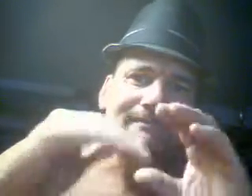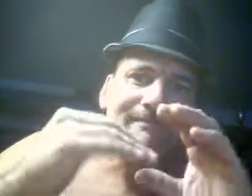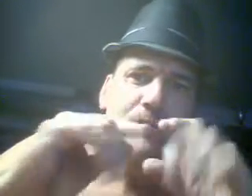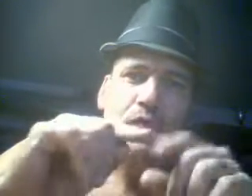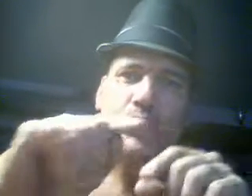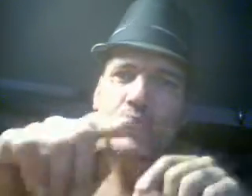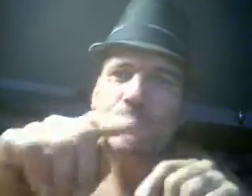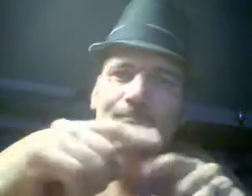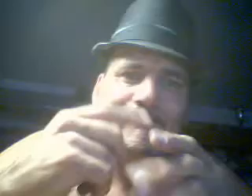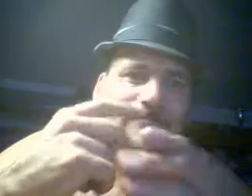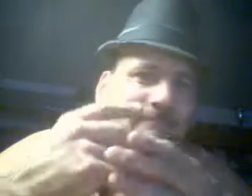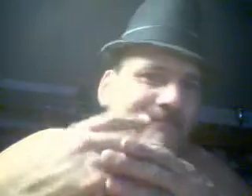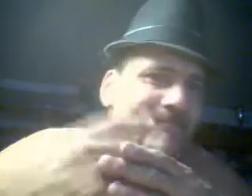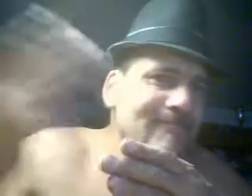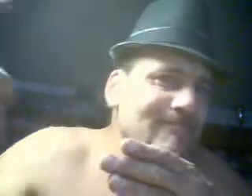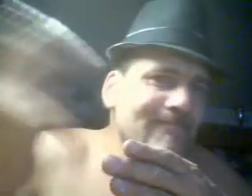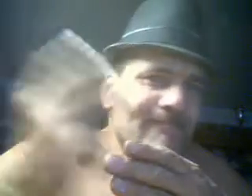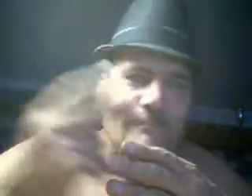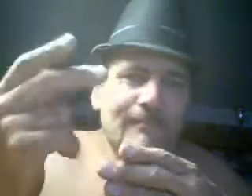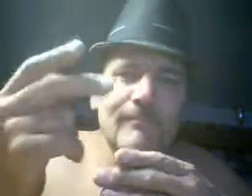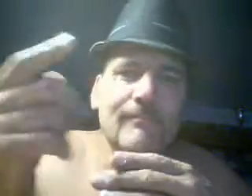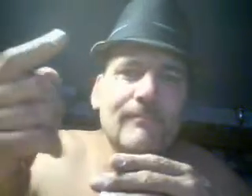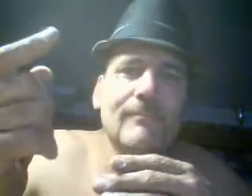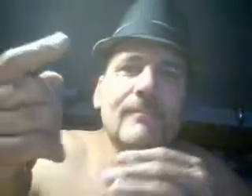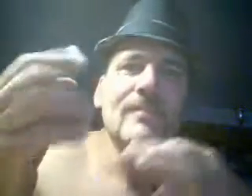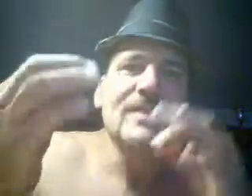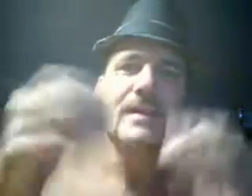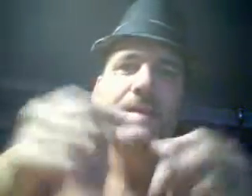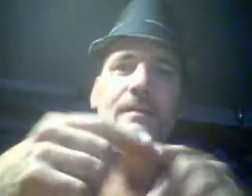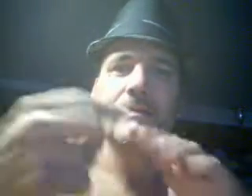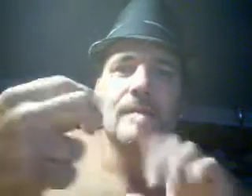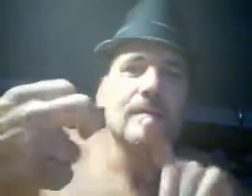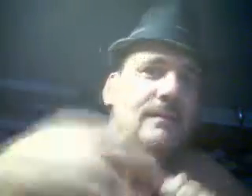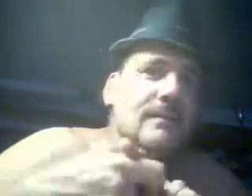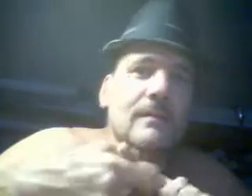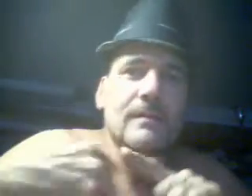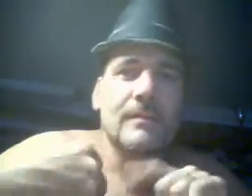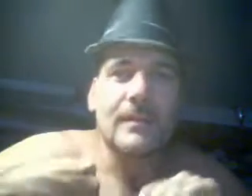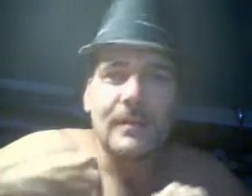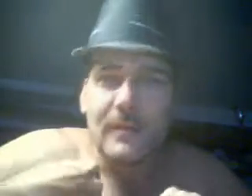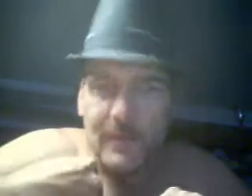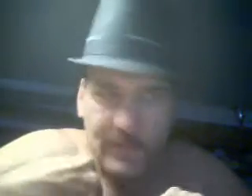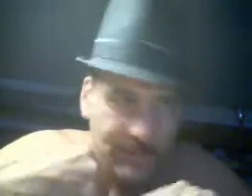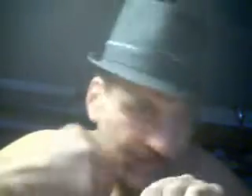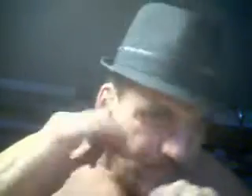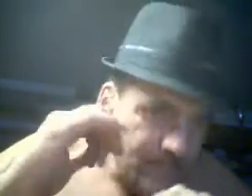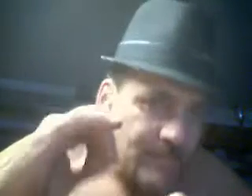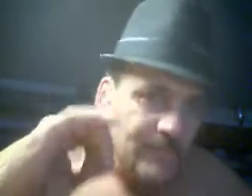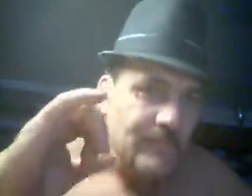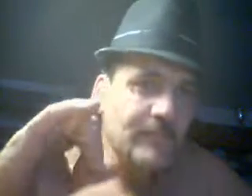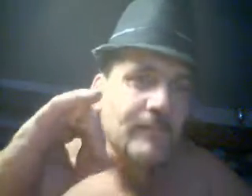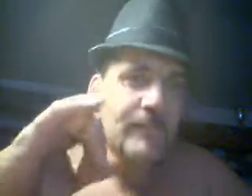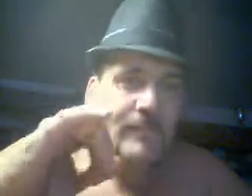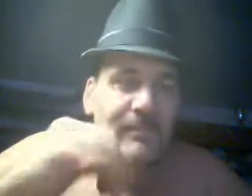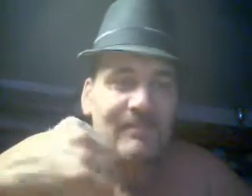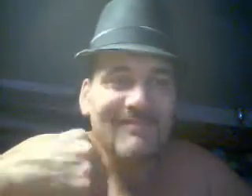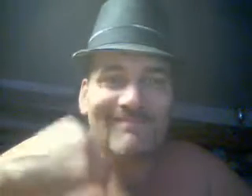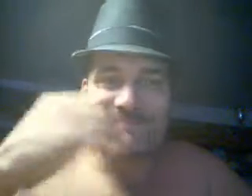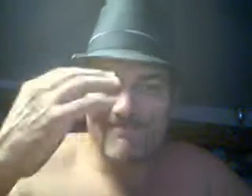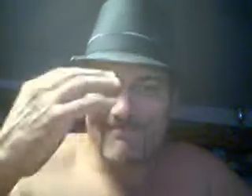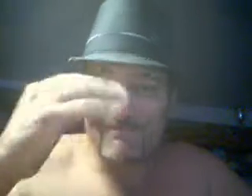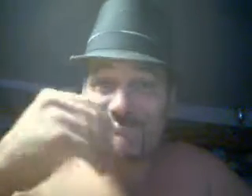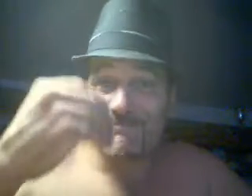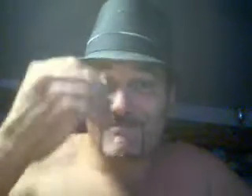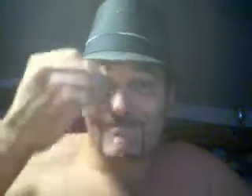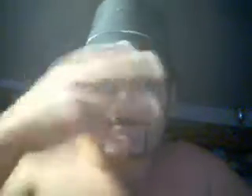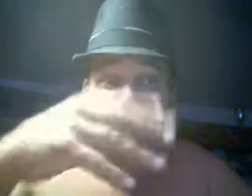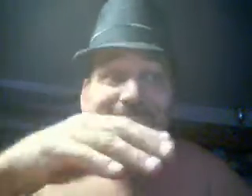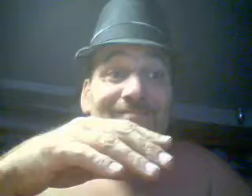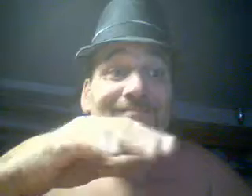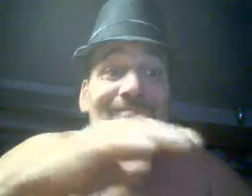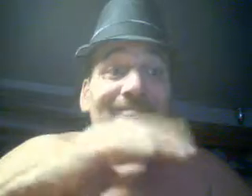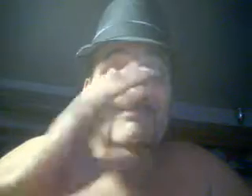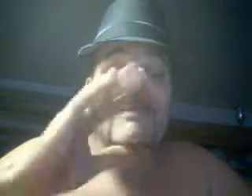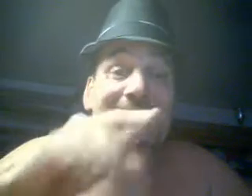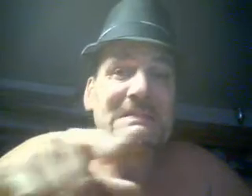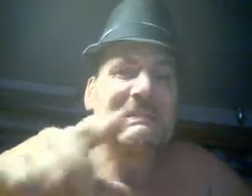wasn't in your intentions To be the one here talking to me, be the one listening But, but I admire your poppin' battles and drippin'